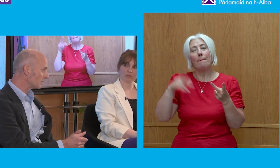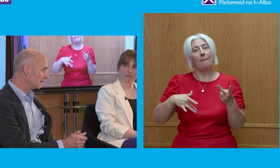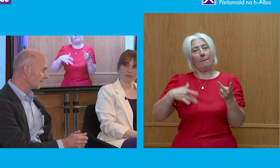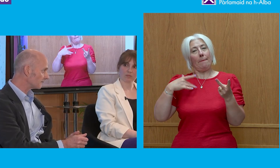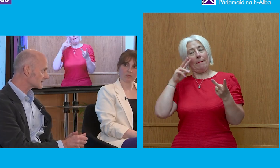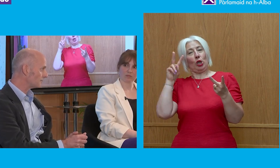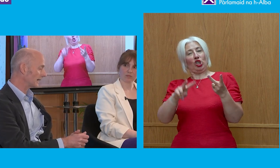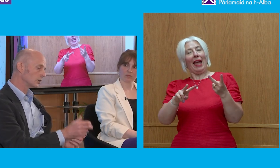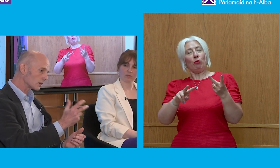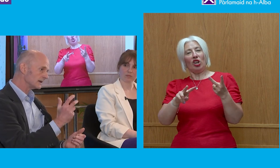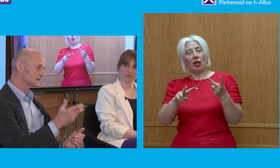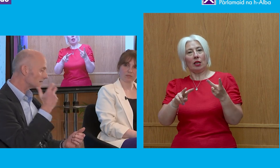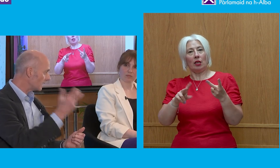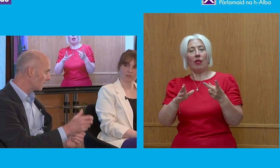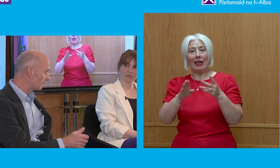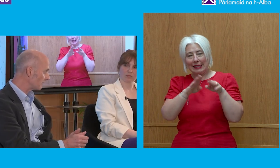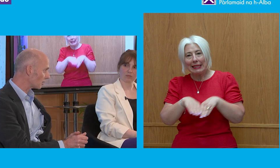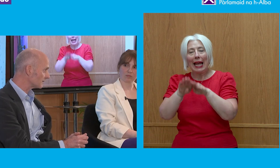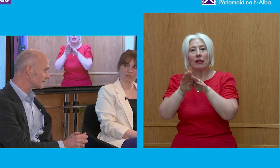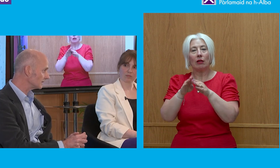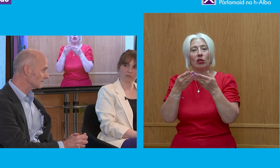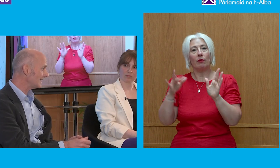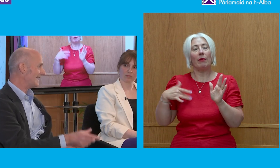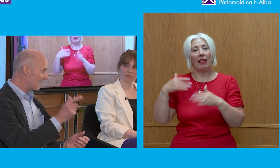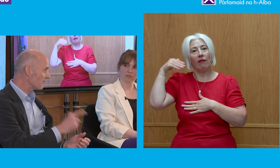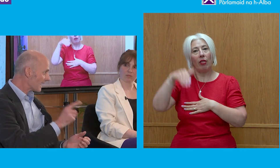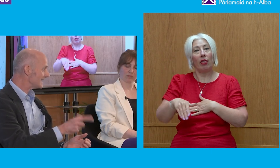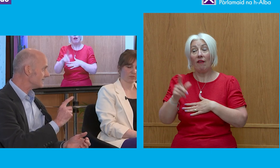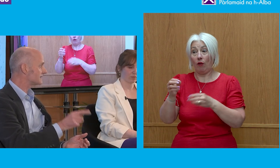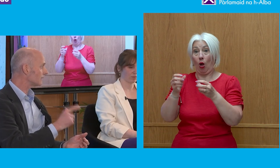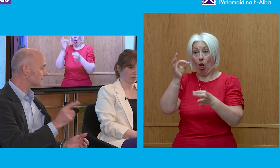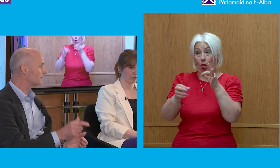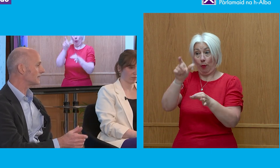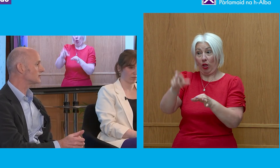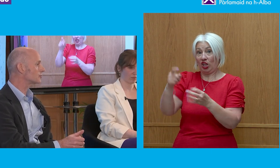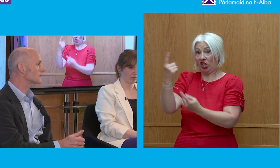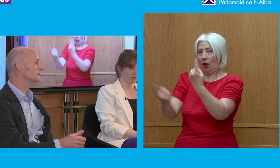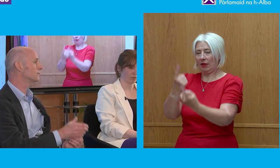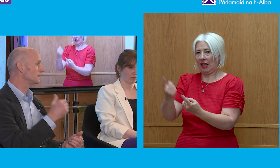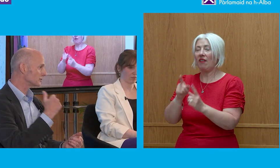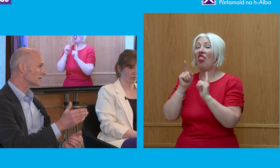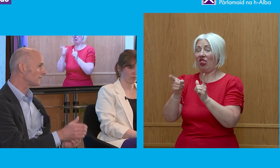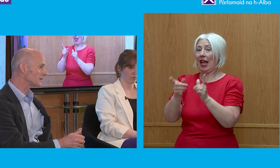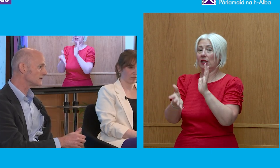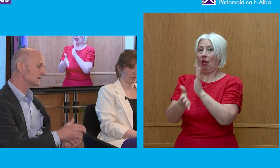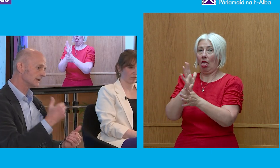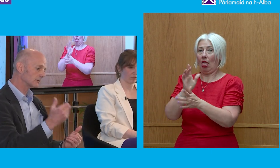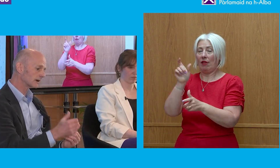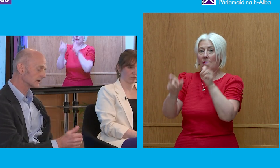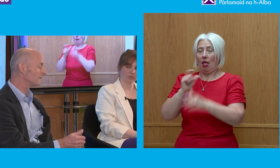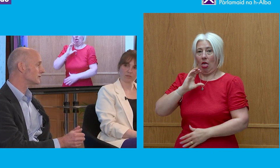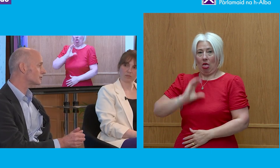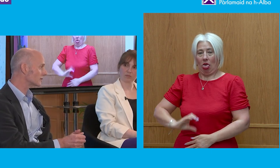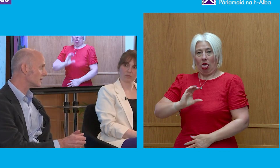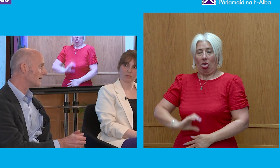standards in public life are slipping, not least of politicians. And that, in itself, is very destructive of people's confidence in the